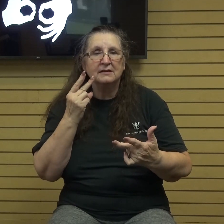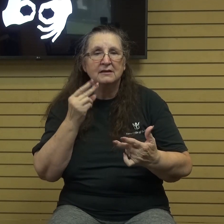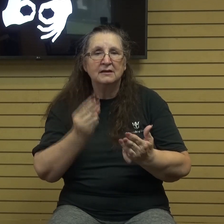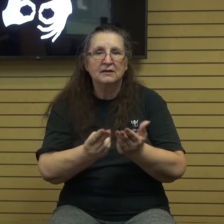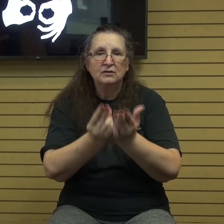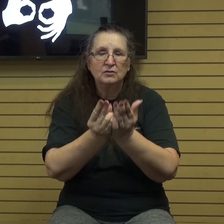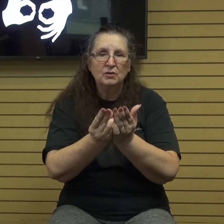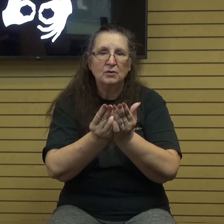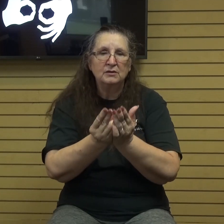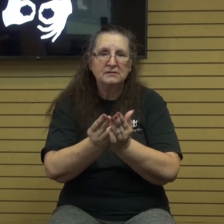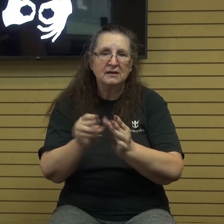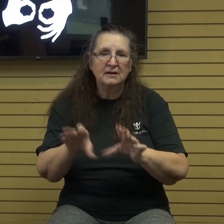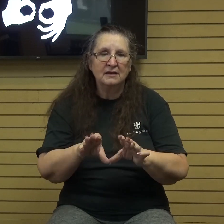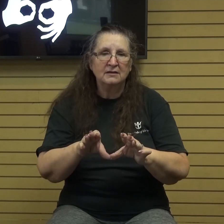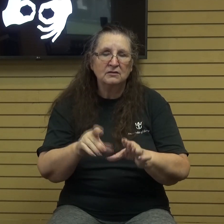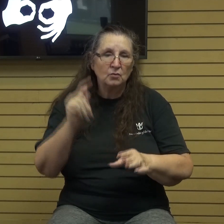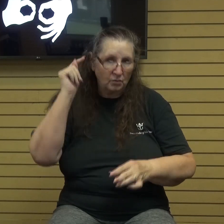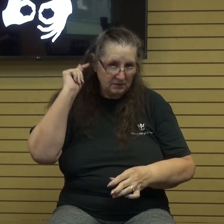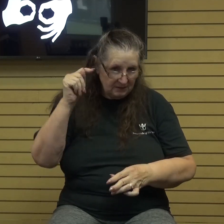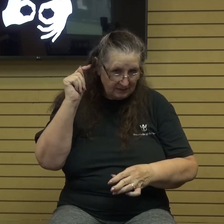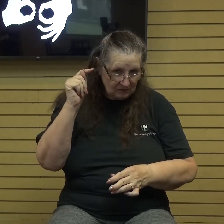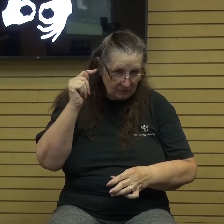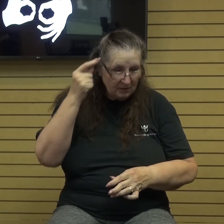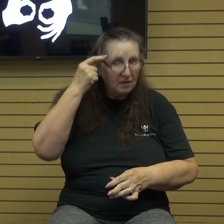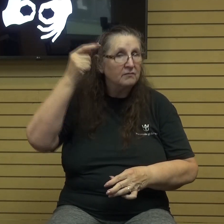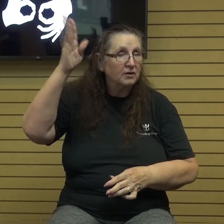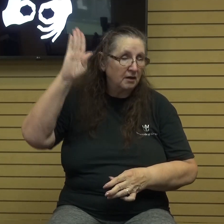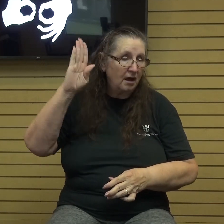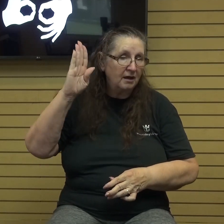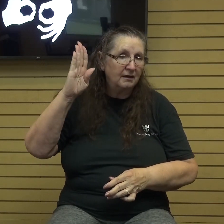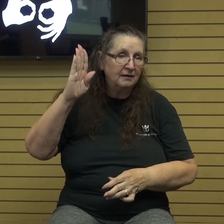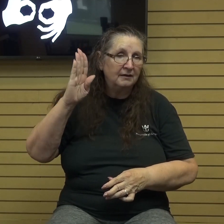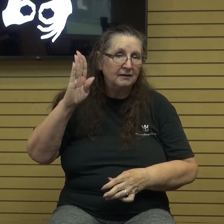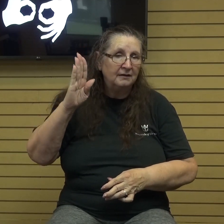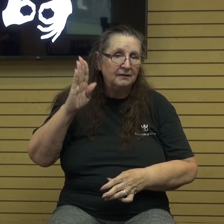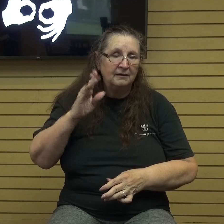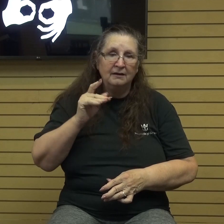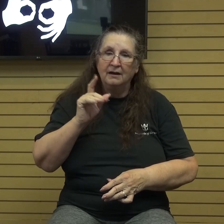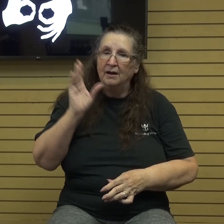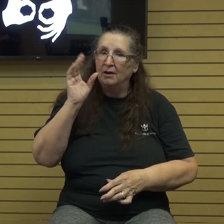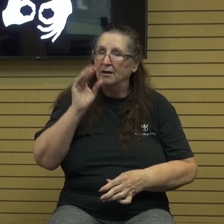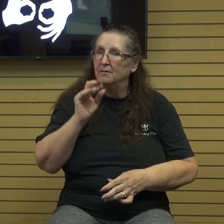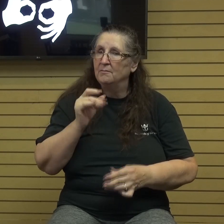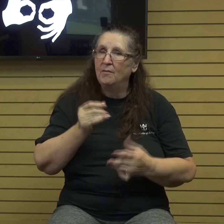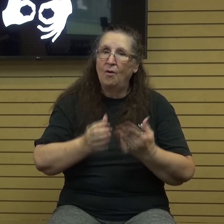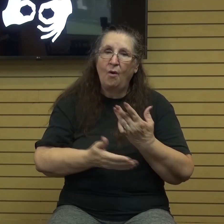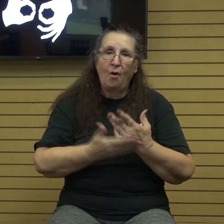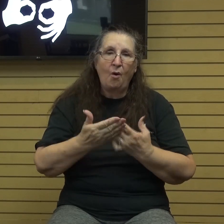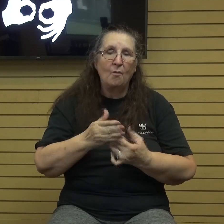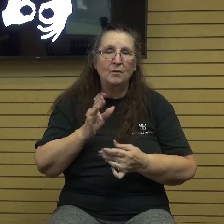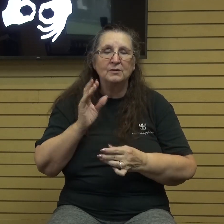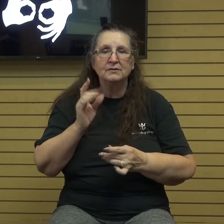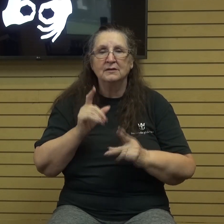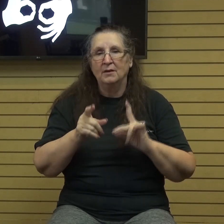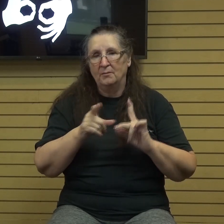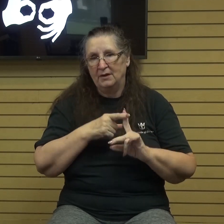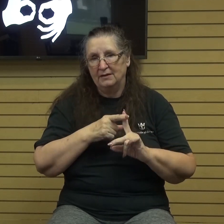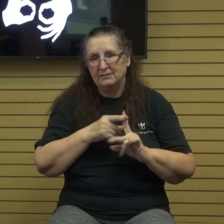became a testimony for God. I'm almost positive that Noah, being a man who walked with